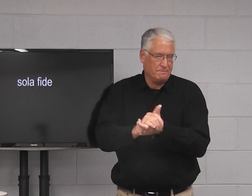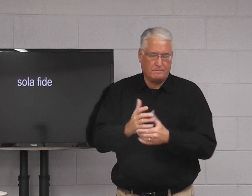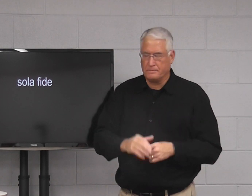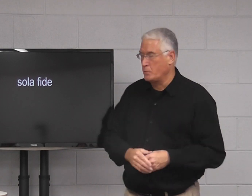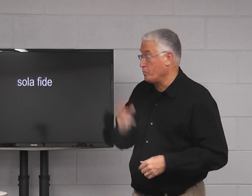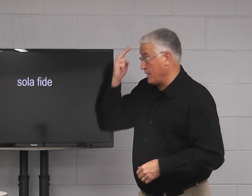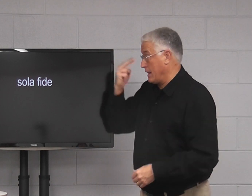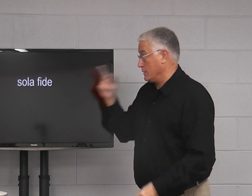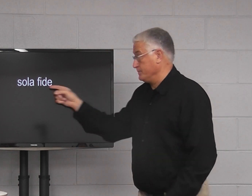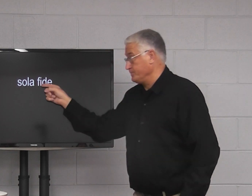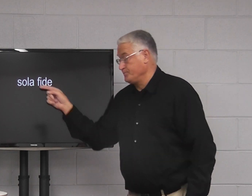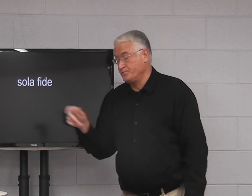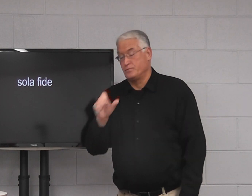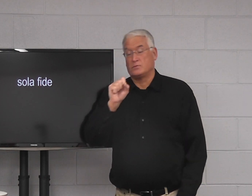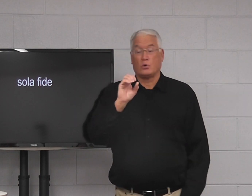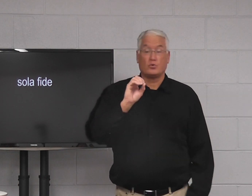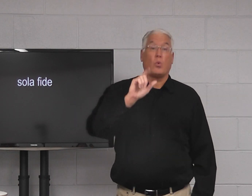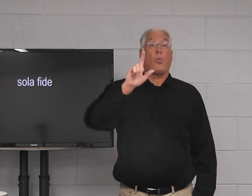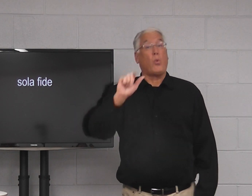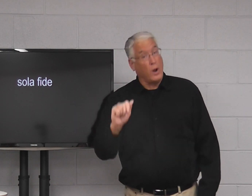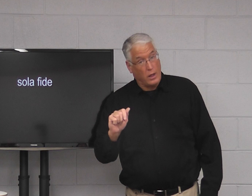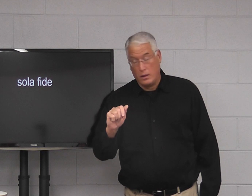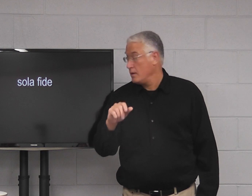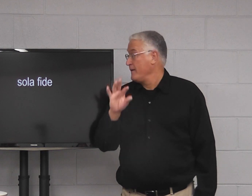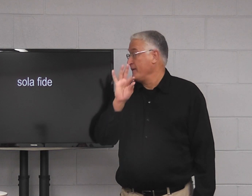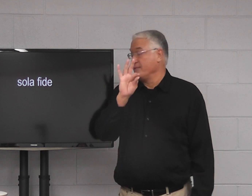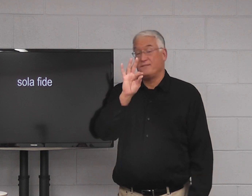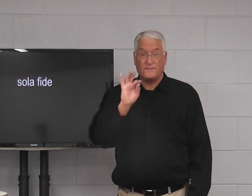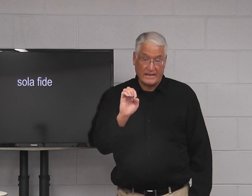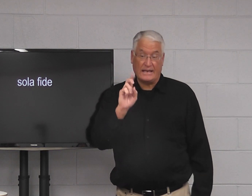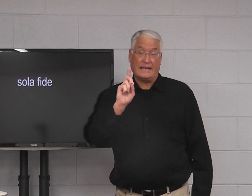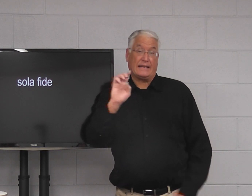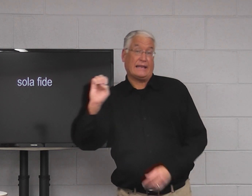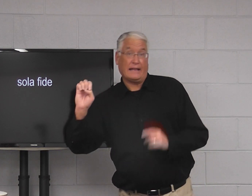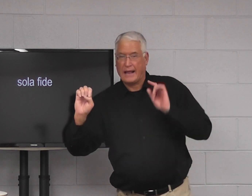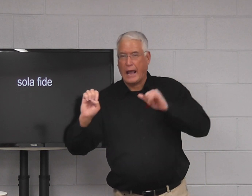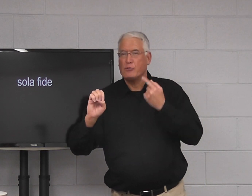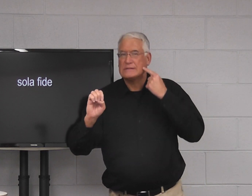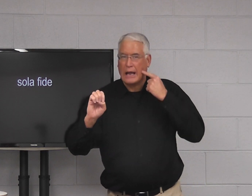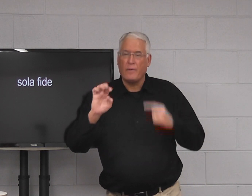what we believe. So sola fide.